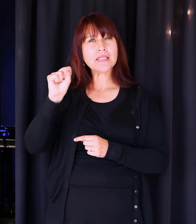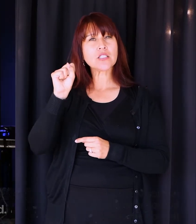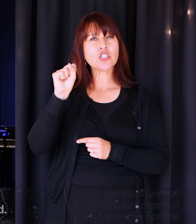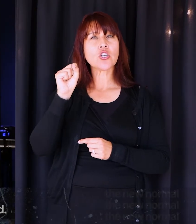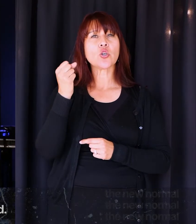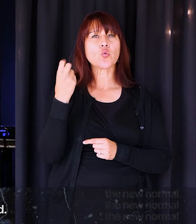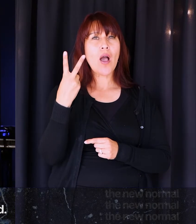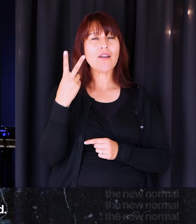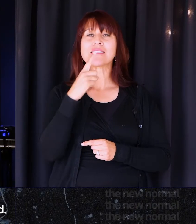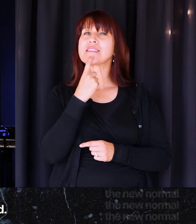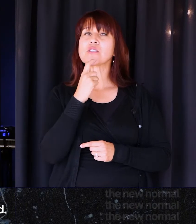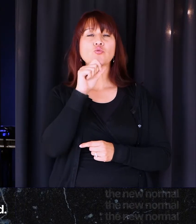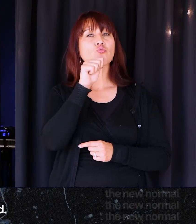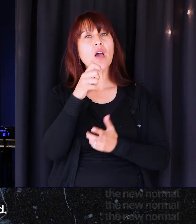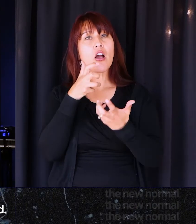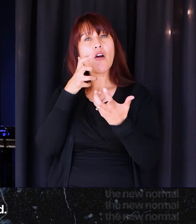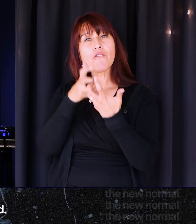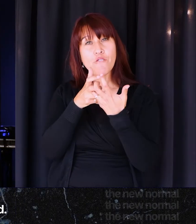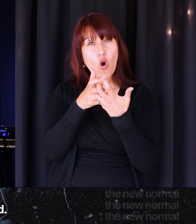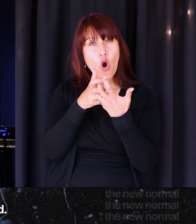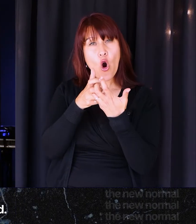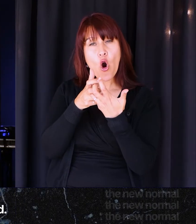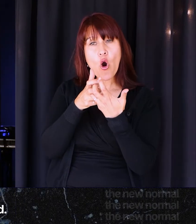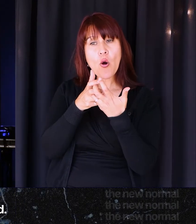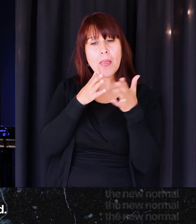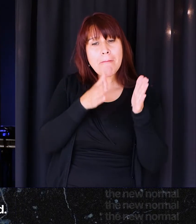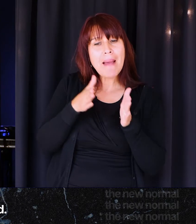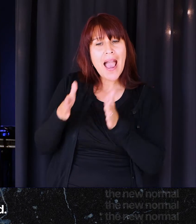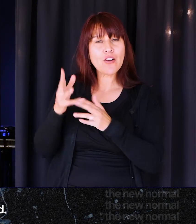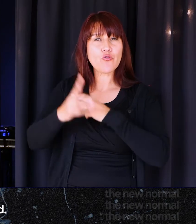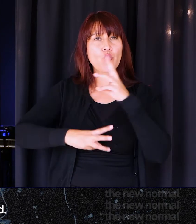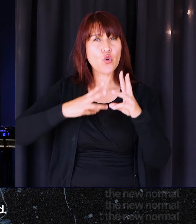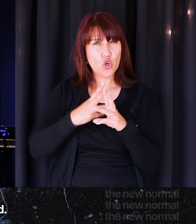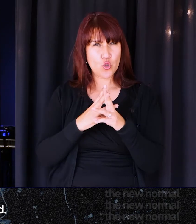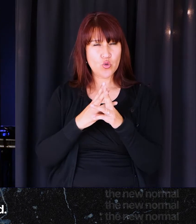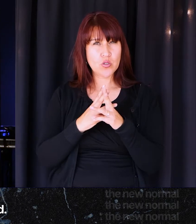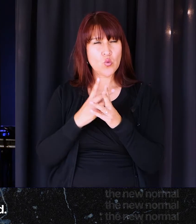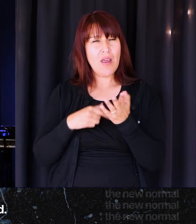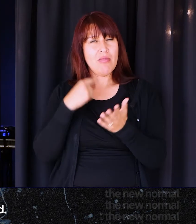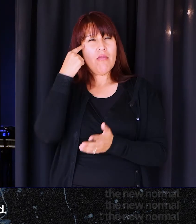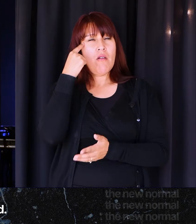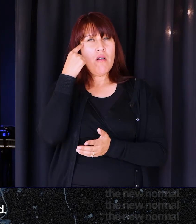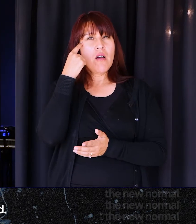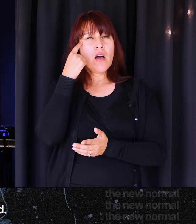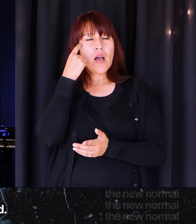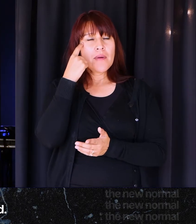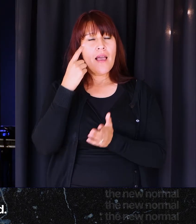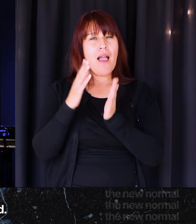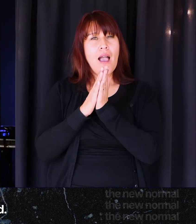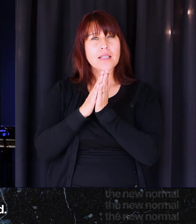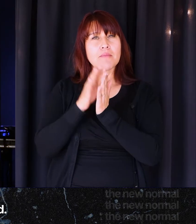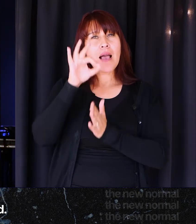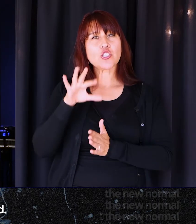says, do not conform to the pattern of this world. And here's what I thought. I'm going to have Pastor Tyler get